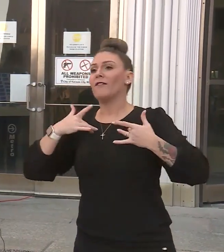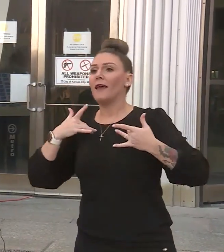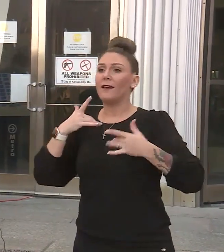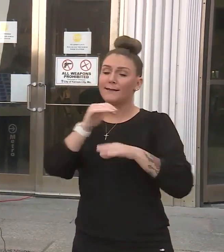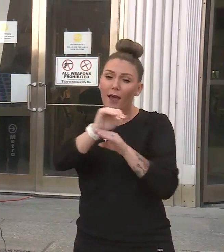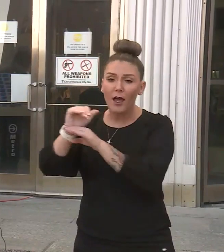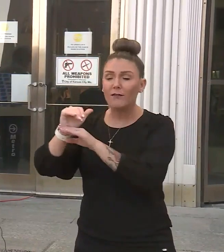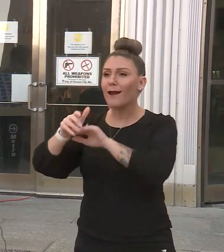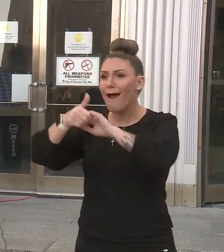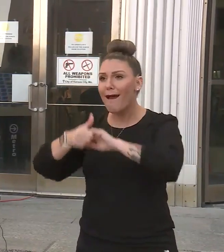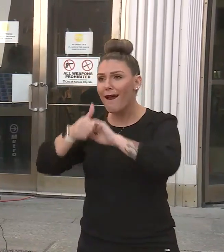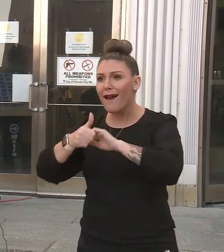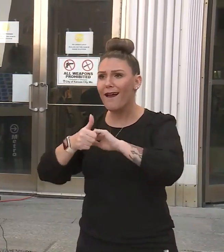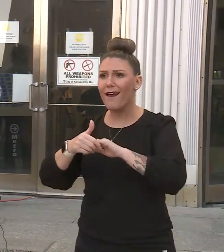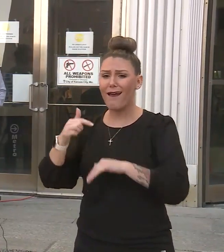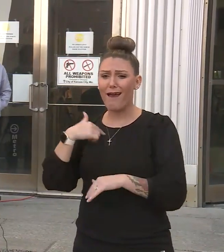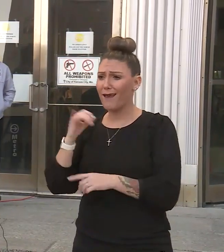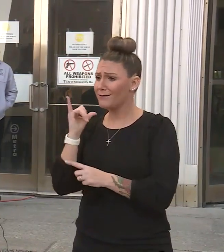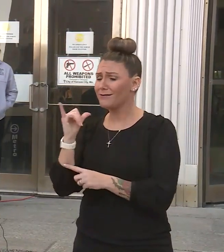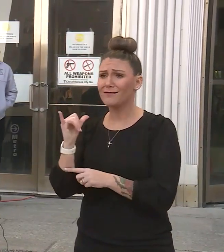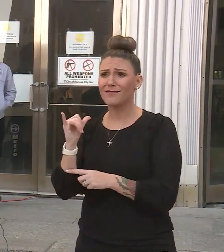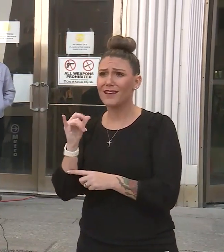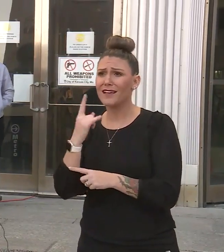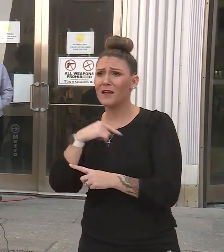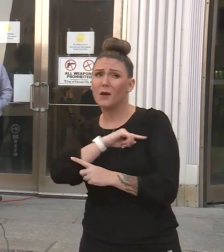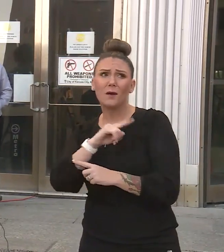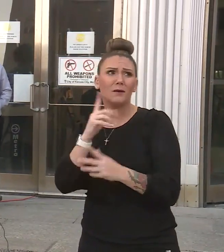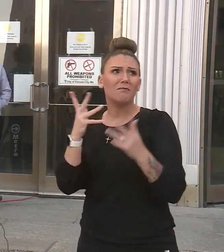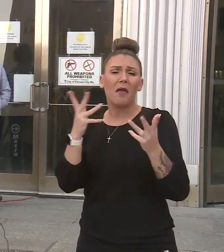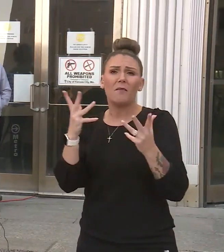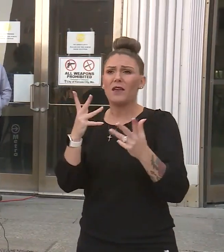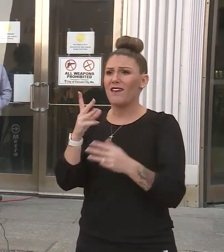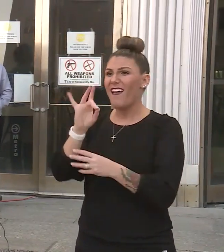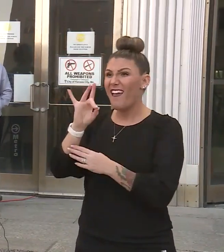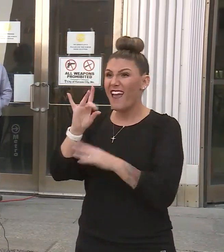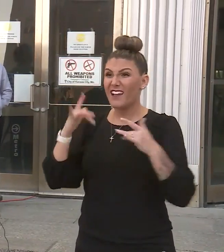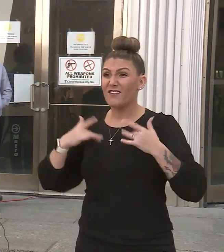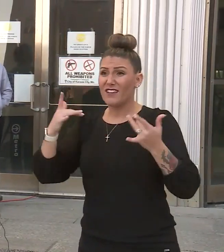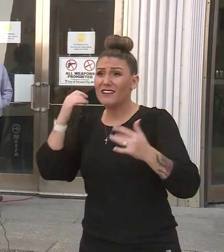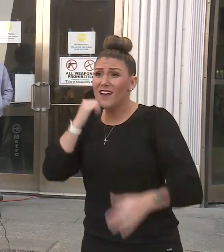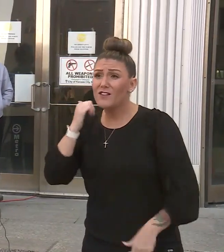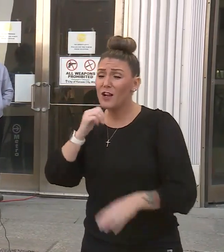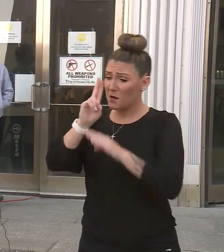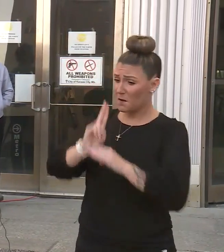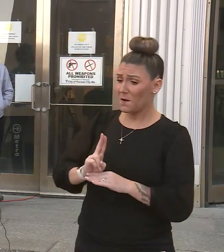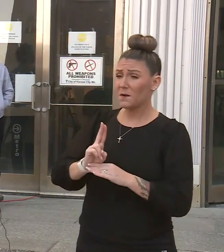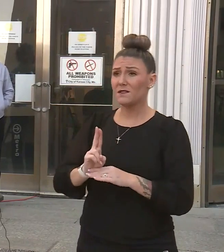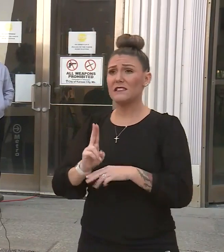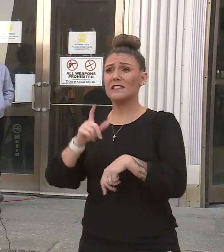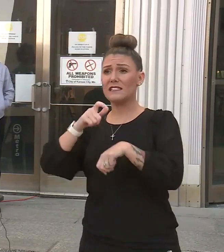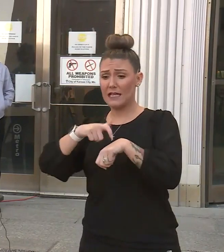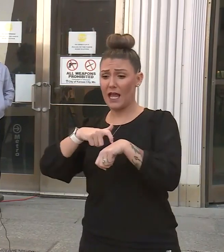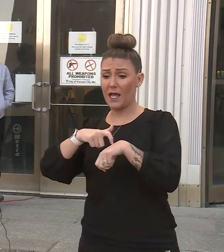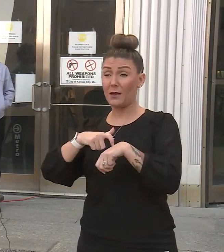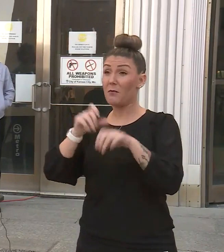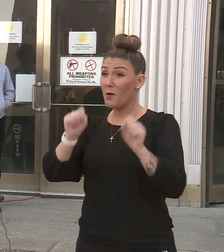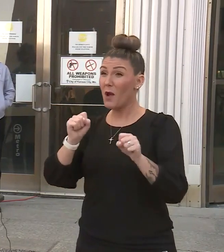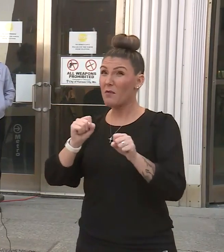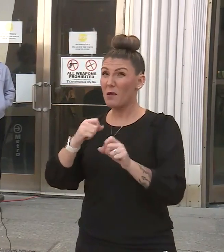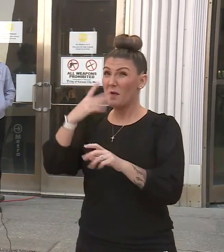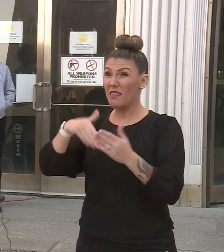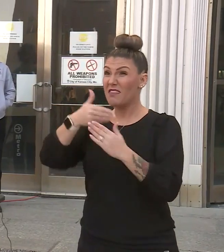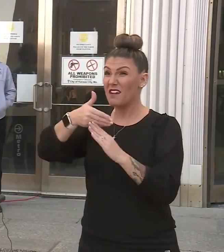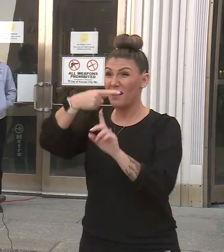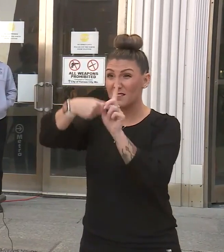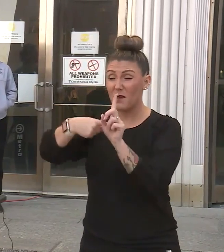hands, we did all that sort of stuff. As much as anybody who used to do probably eight events a day, was used to that. This is a time where we should probably over the next month, the